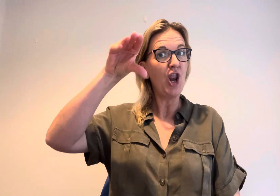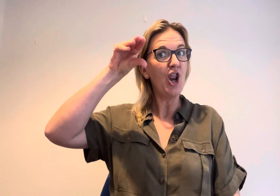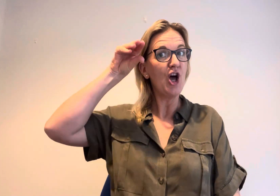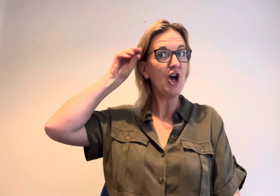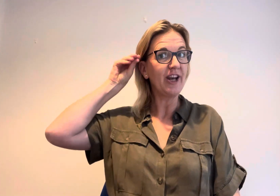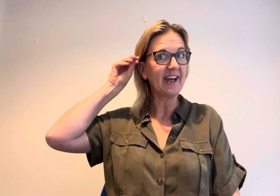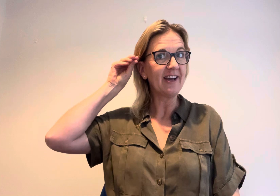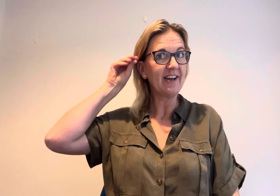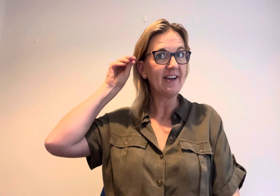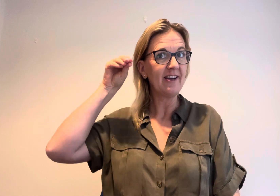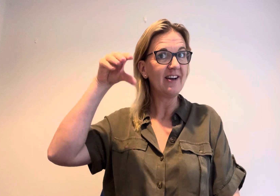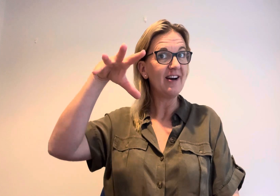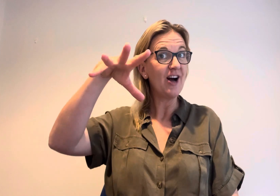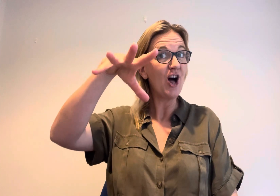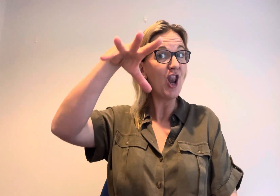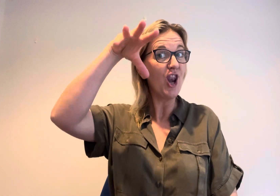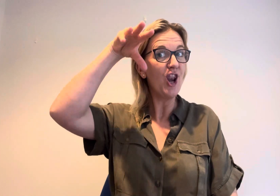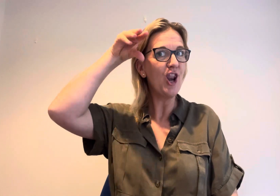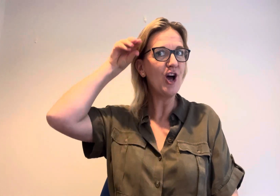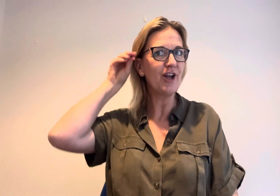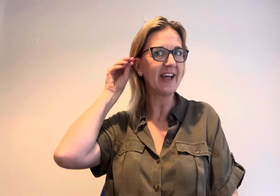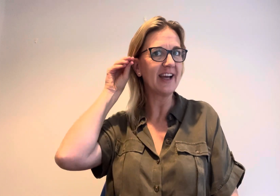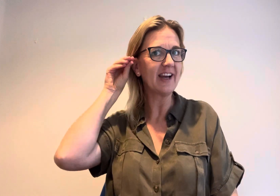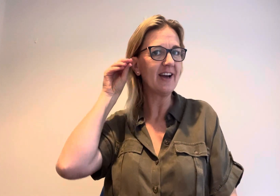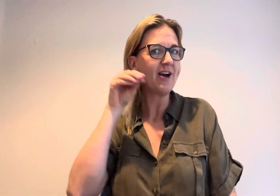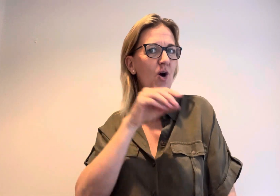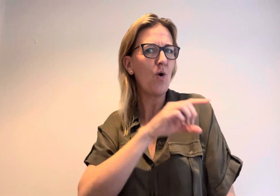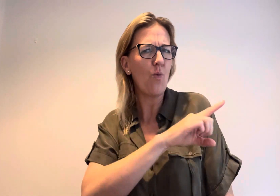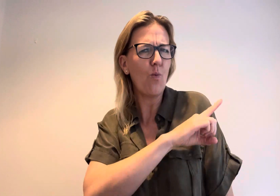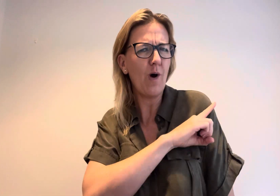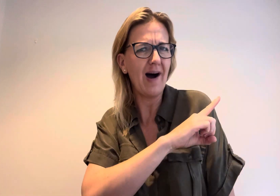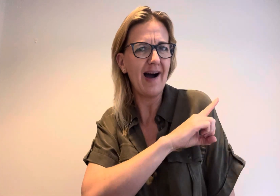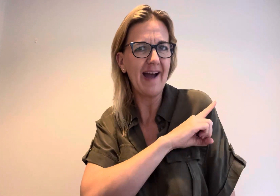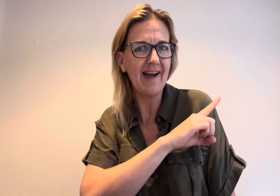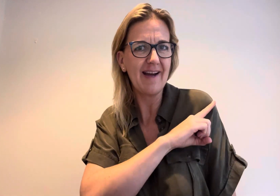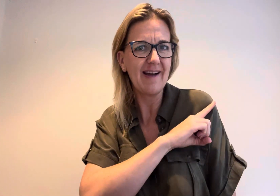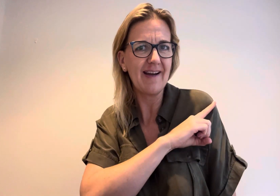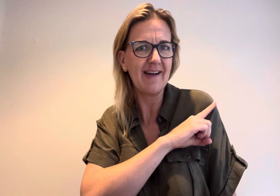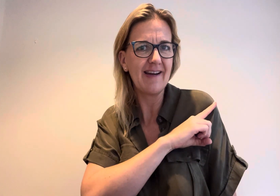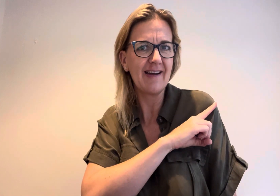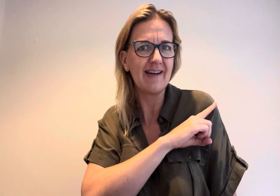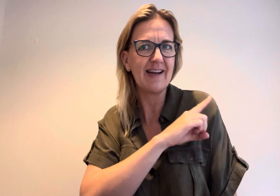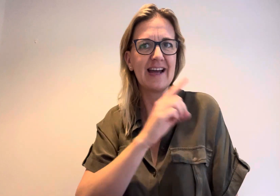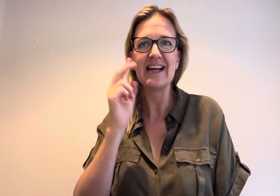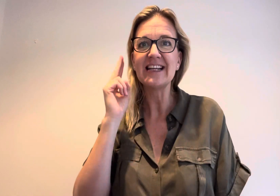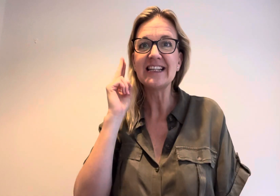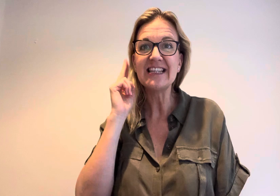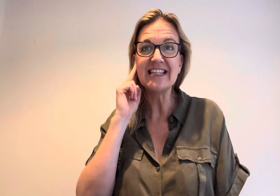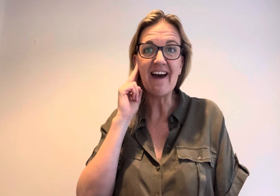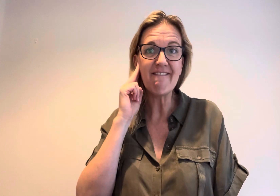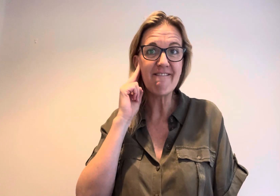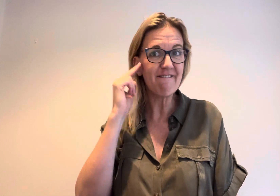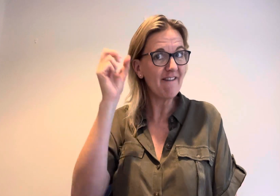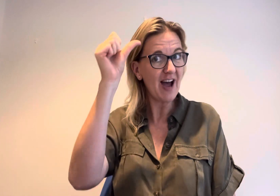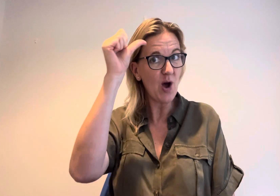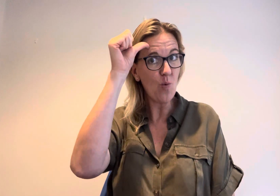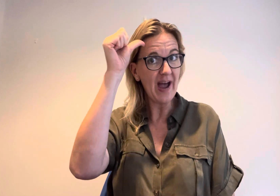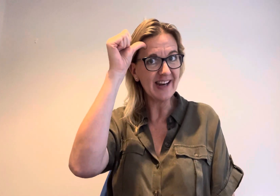Learning, learning why? Deaf awareness